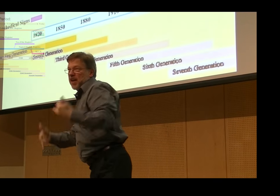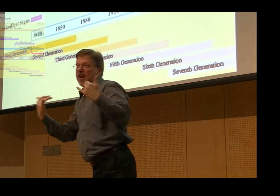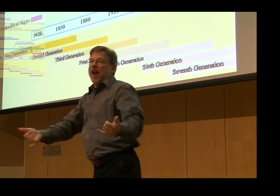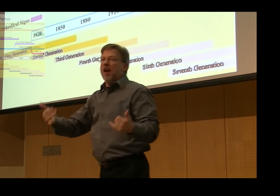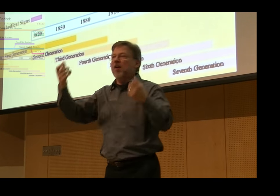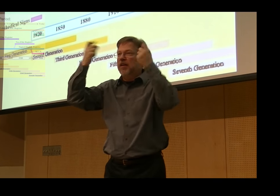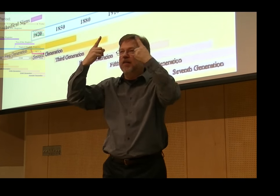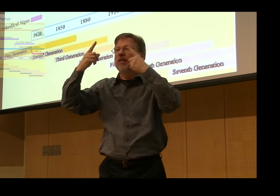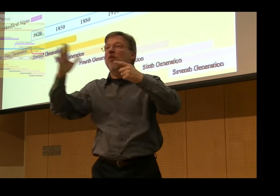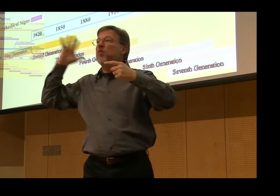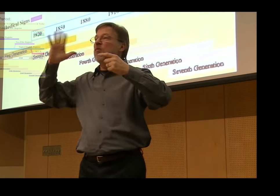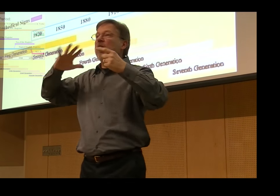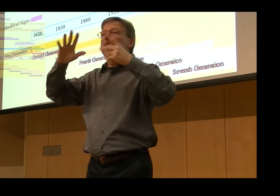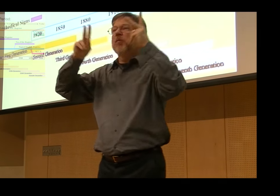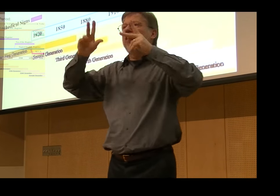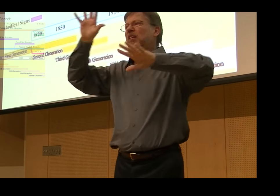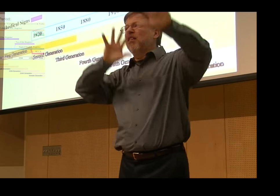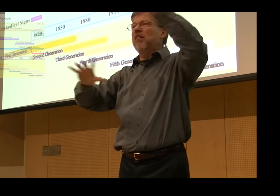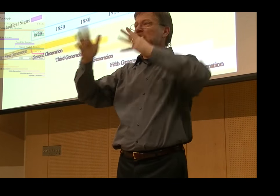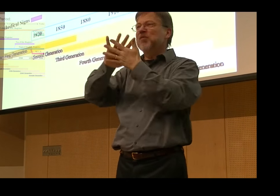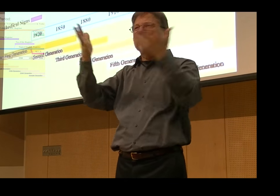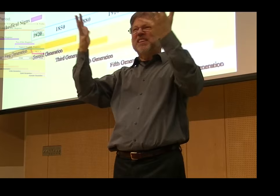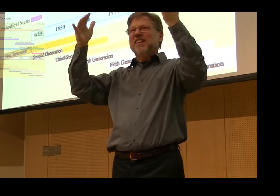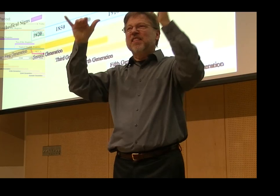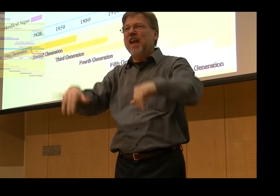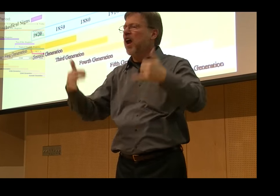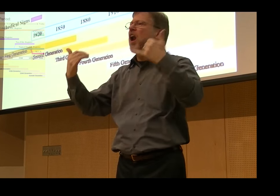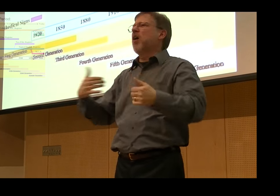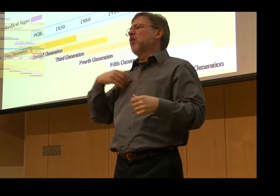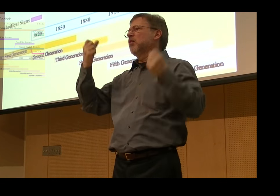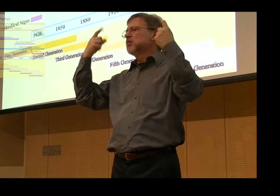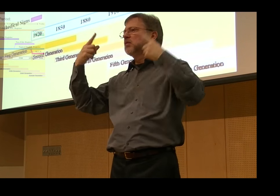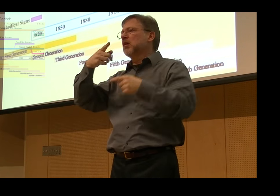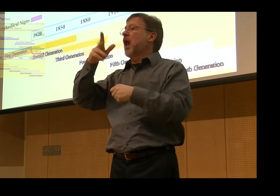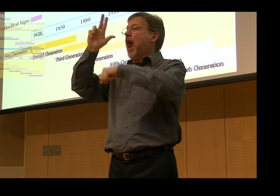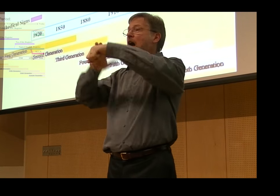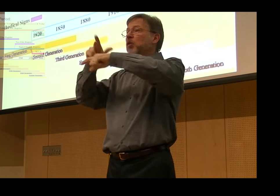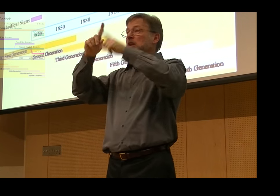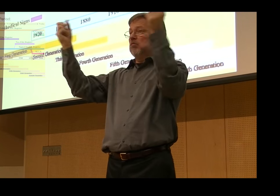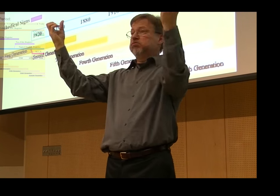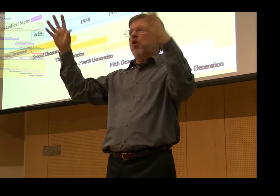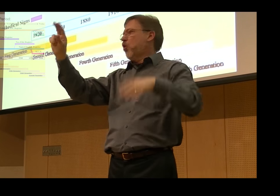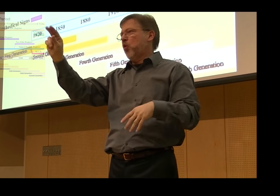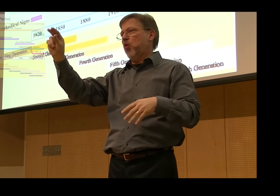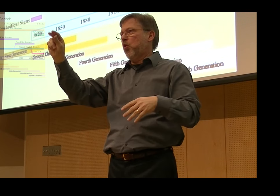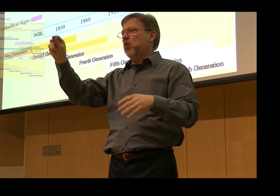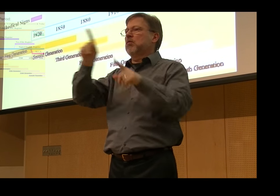And this helps to bridge that gap between the enlightenment